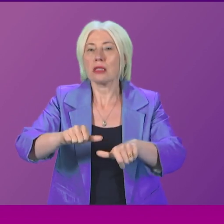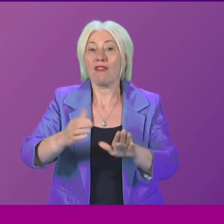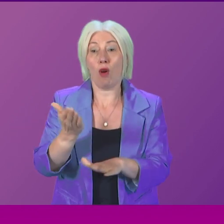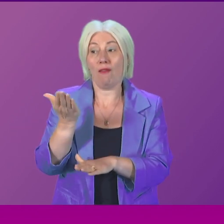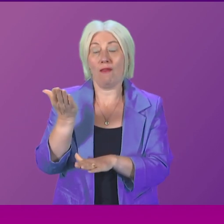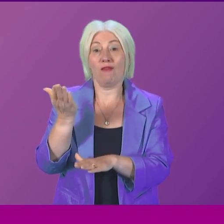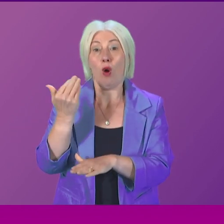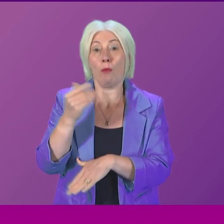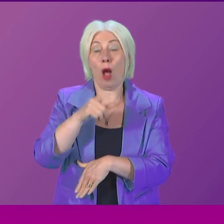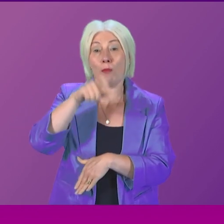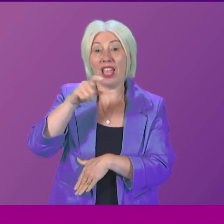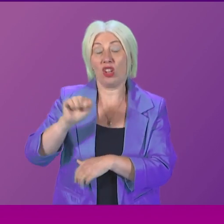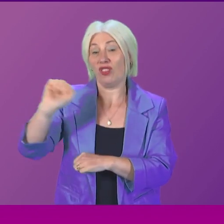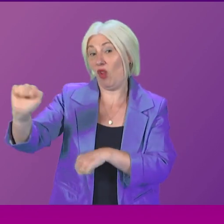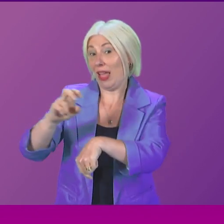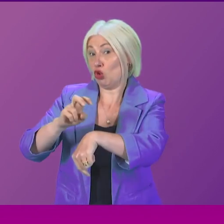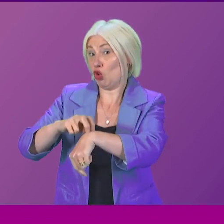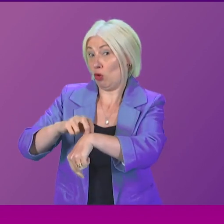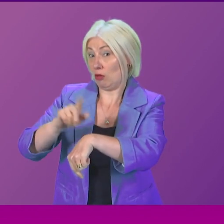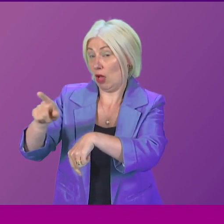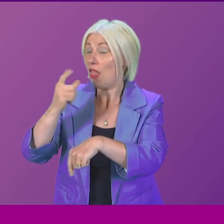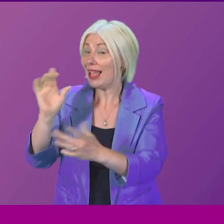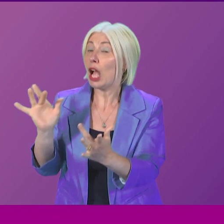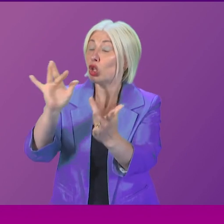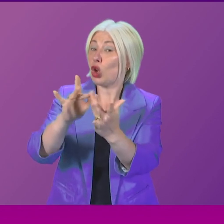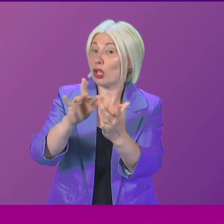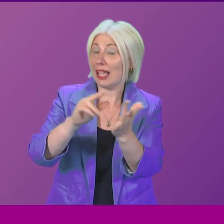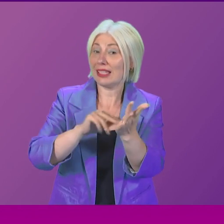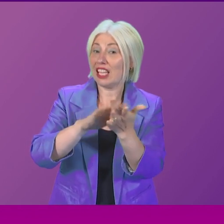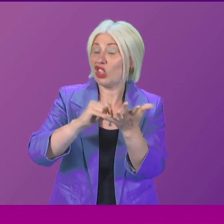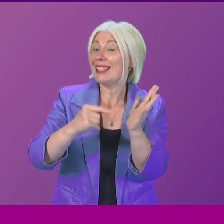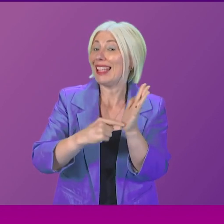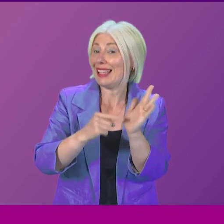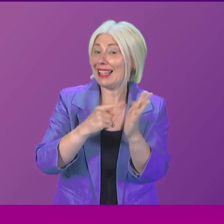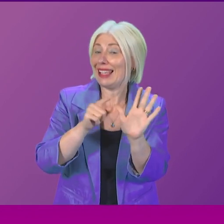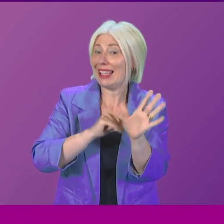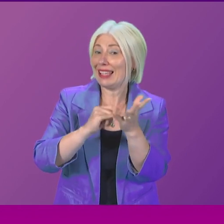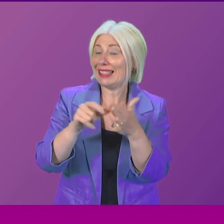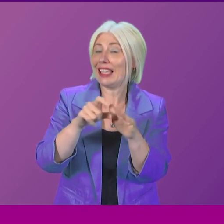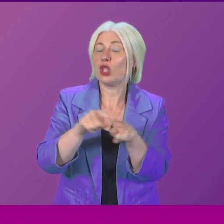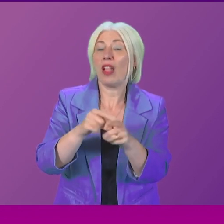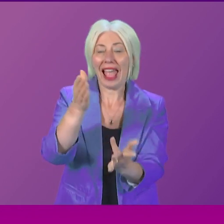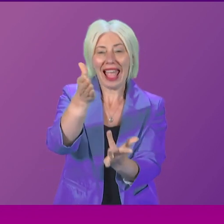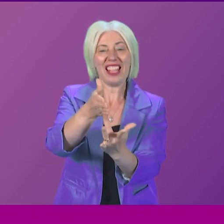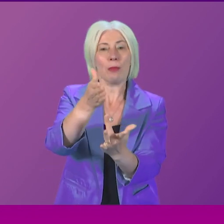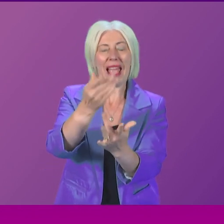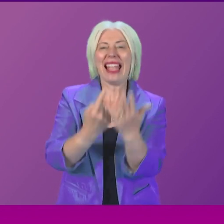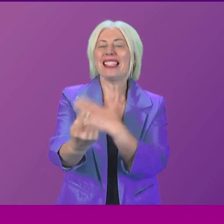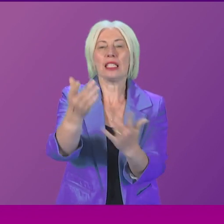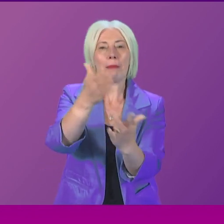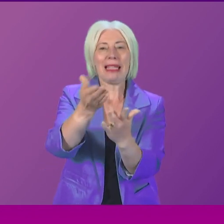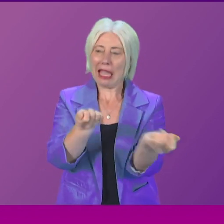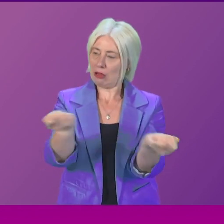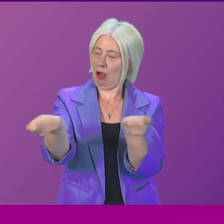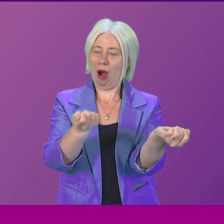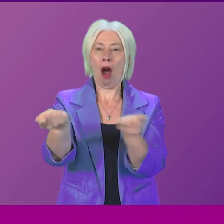patients of Professor Eljamal to contact NHS Tayside, and there is also an independent mediator that has been appointed to work